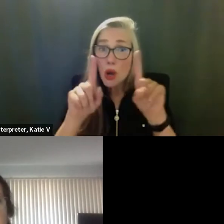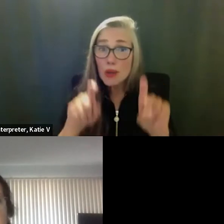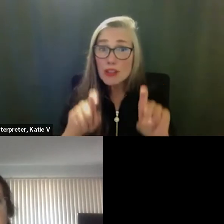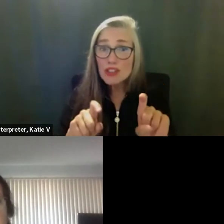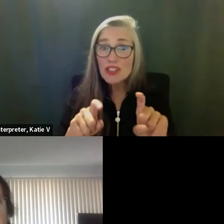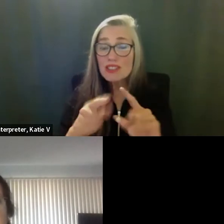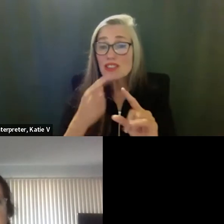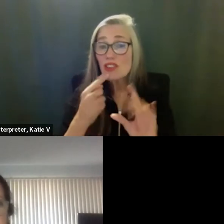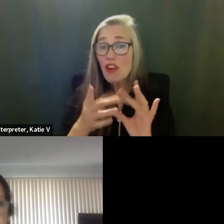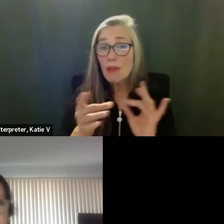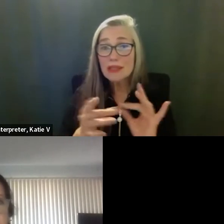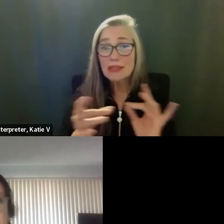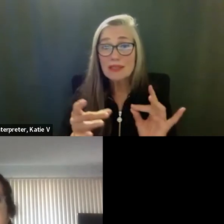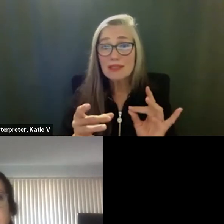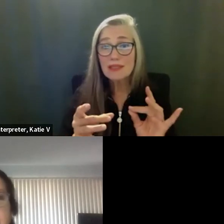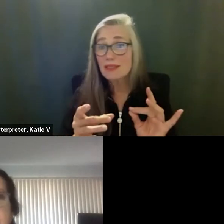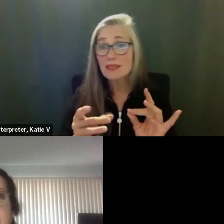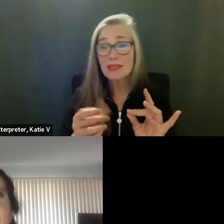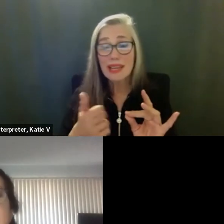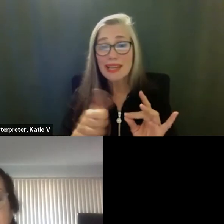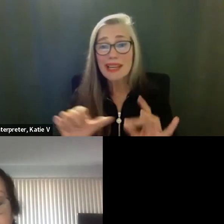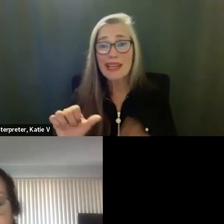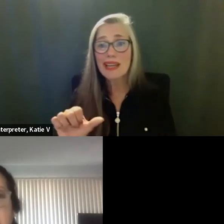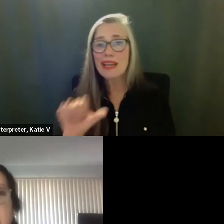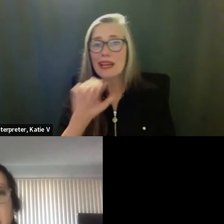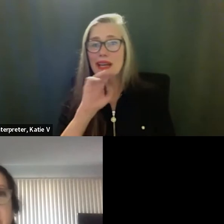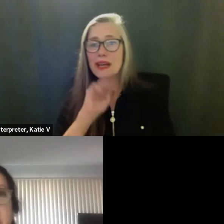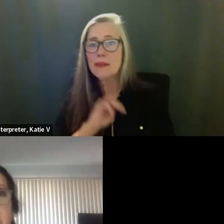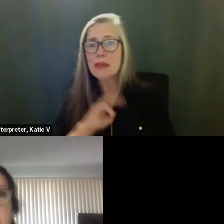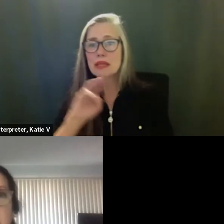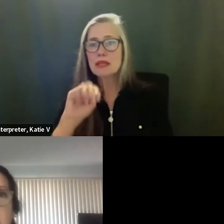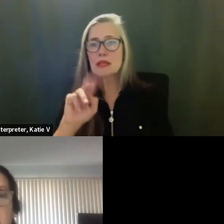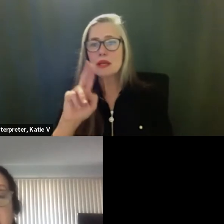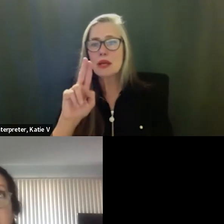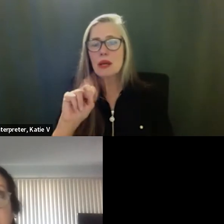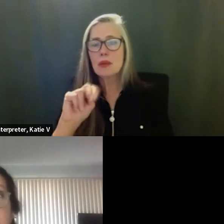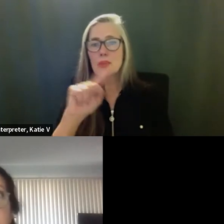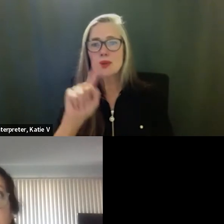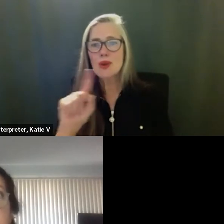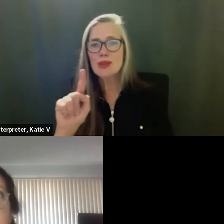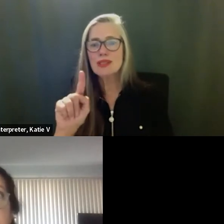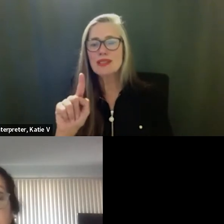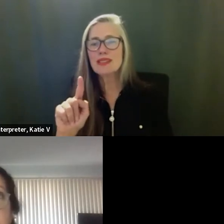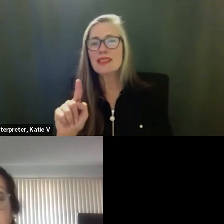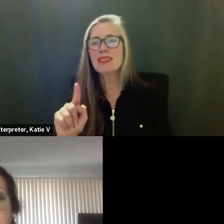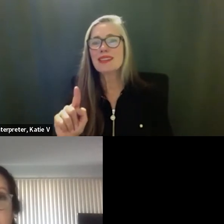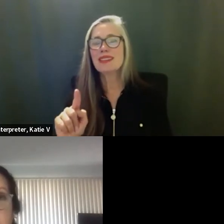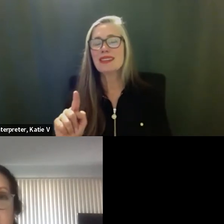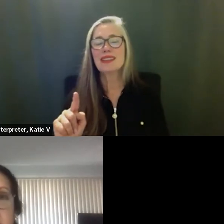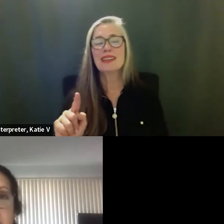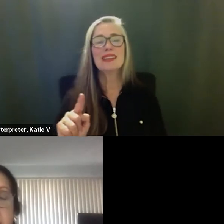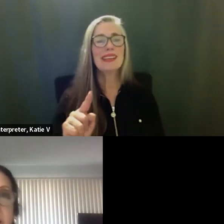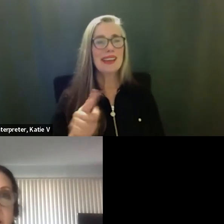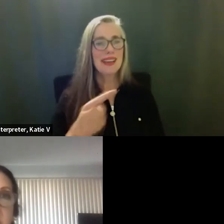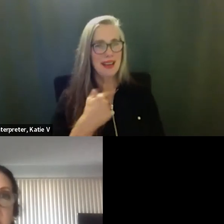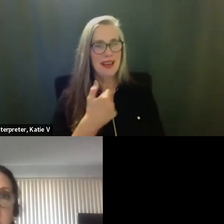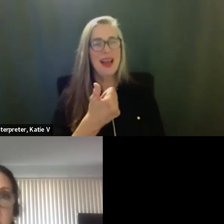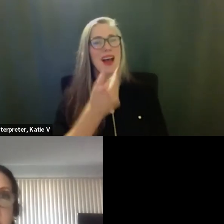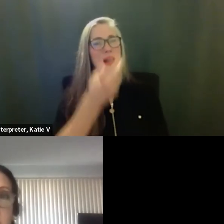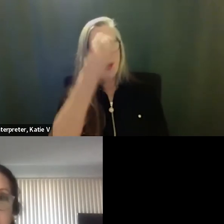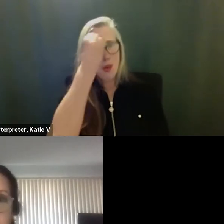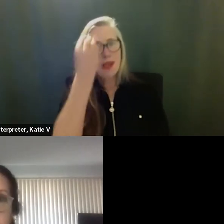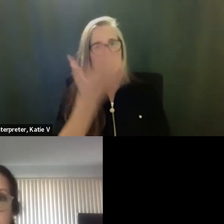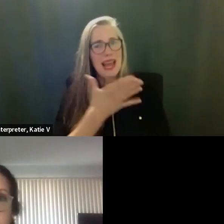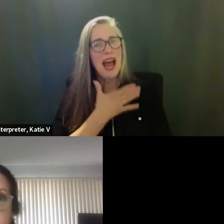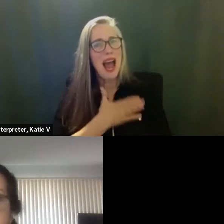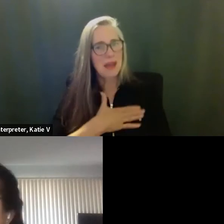Okay. Ms. Minos. Yes. Um, I just want to say, I approve. I, um, I appreciate the,